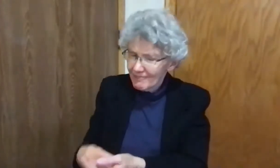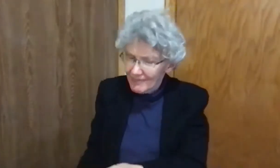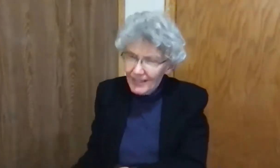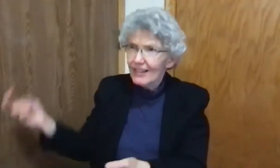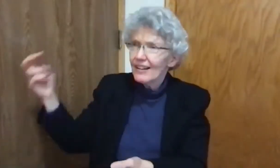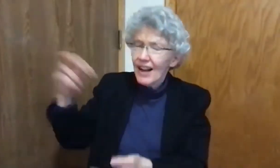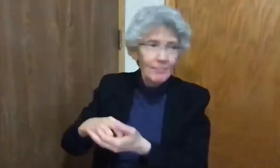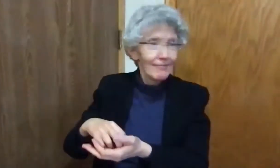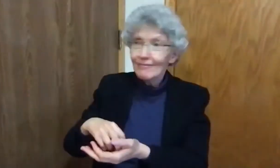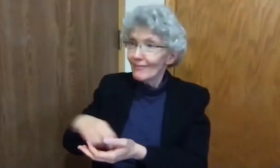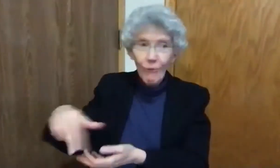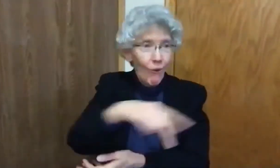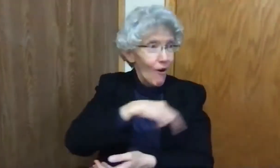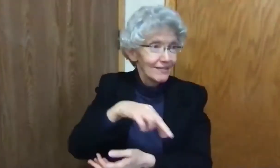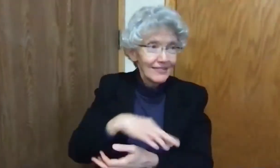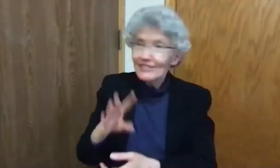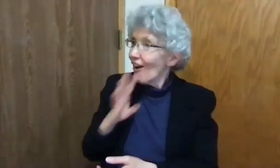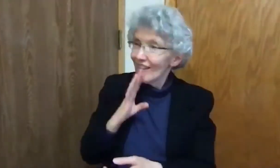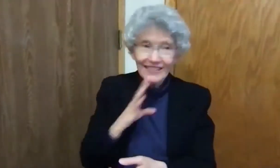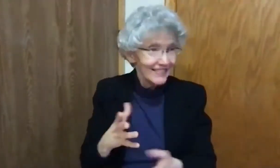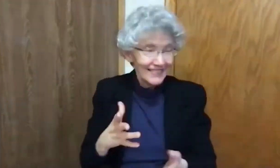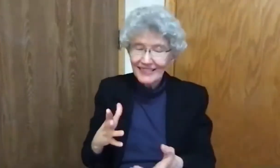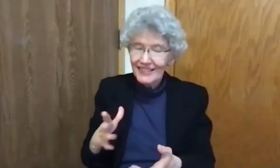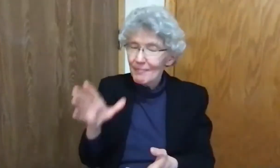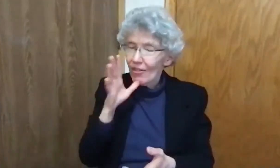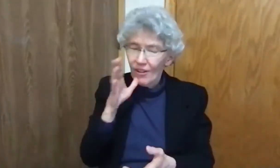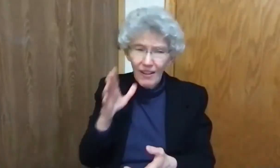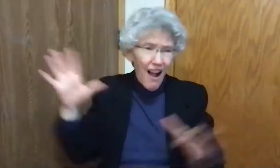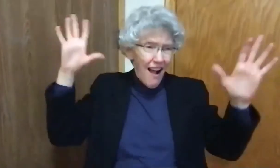And then he came forward and touched the bier and said to the bearers,